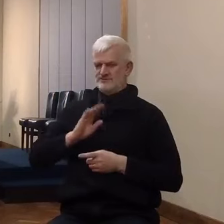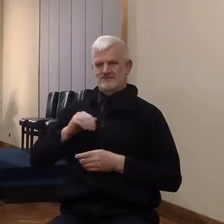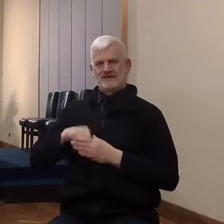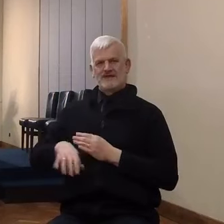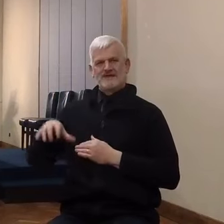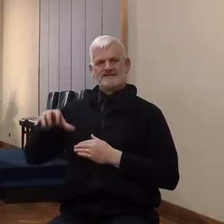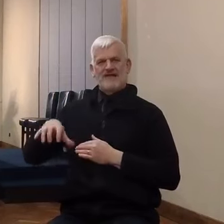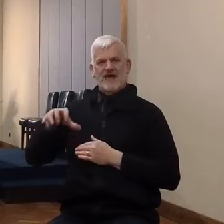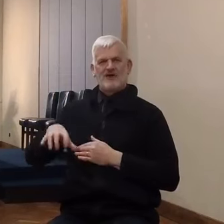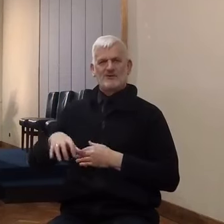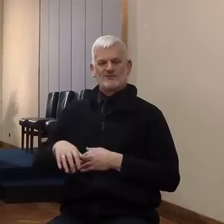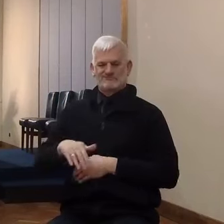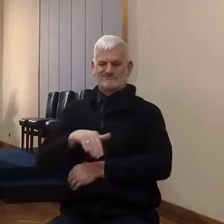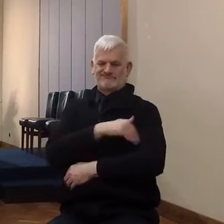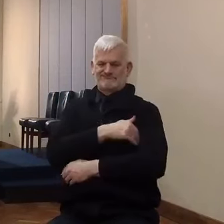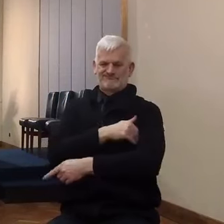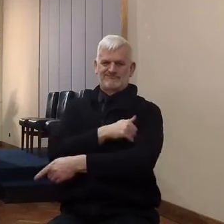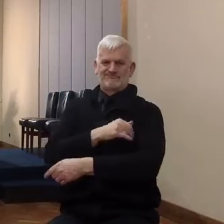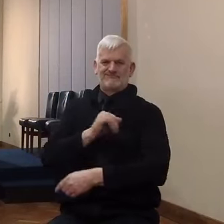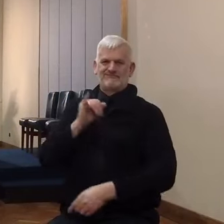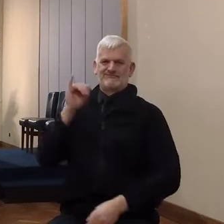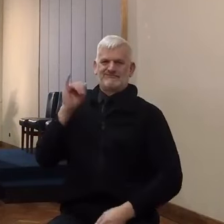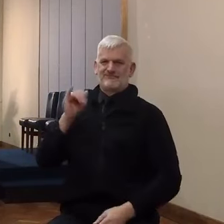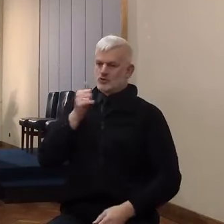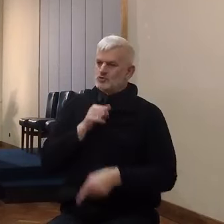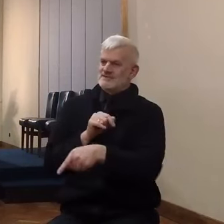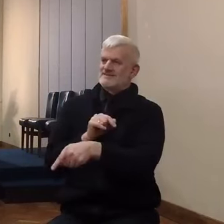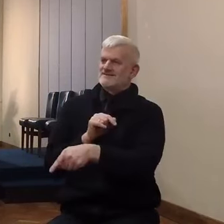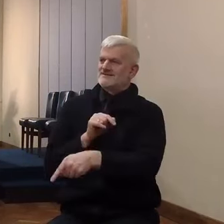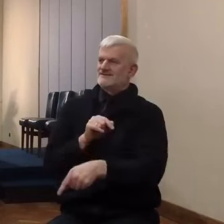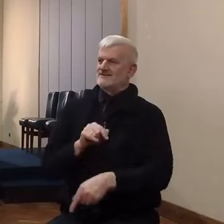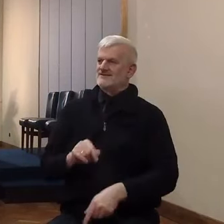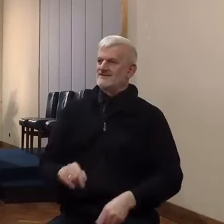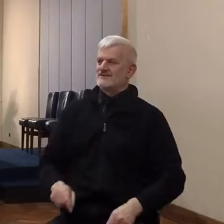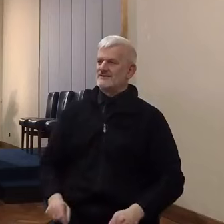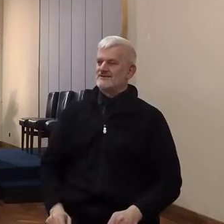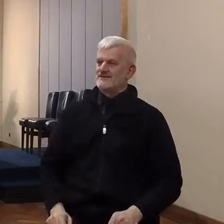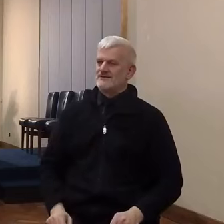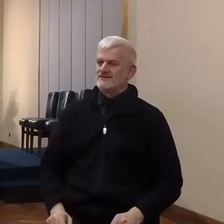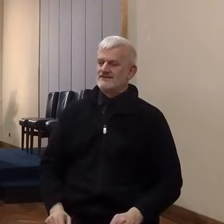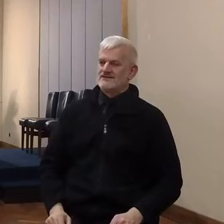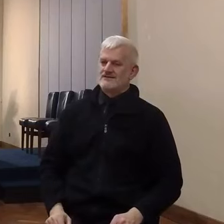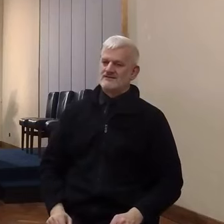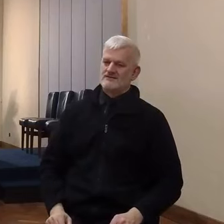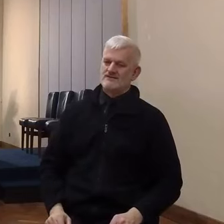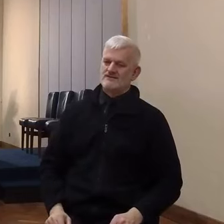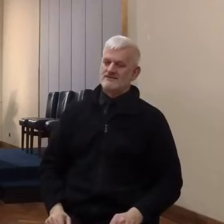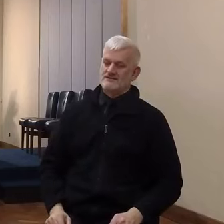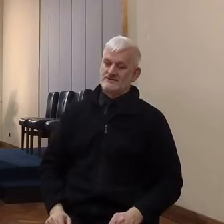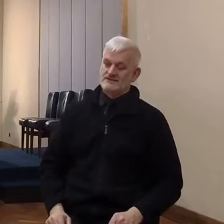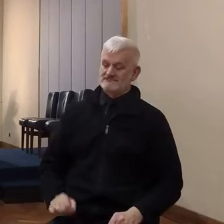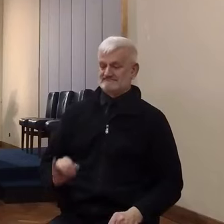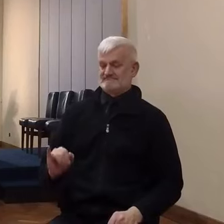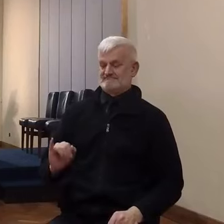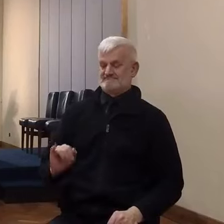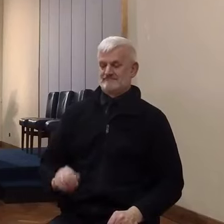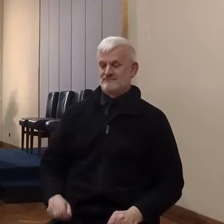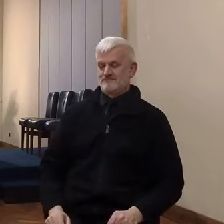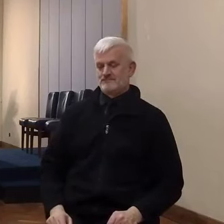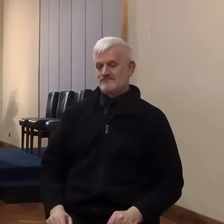And that wasn't going to be the end of the proponents of the officials of Jericho. And thus,